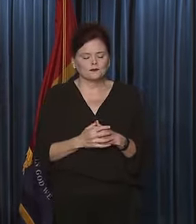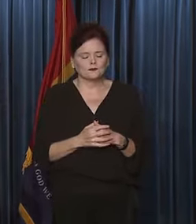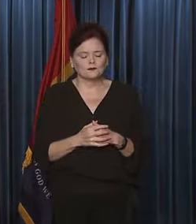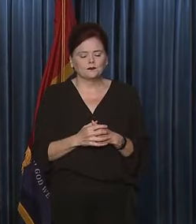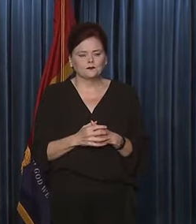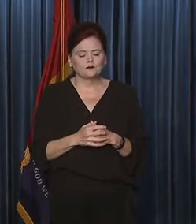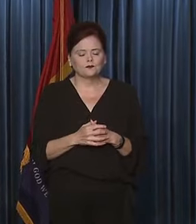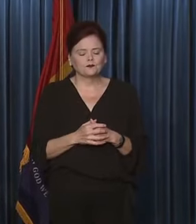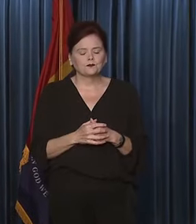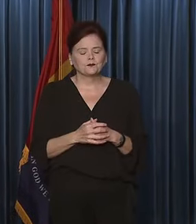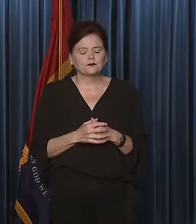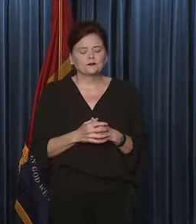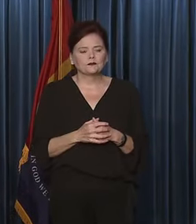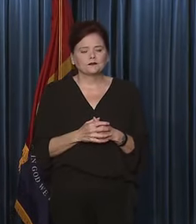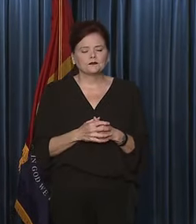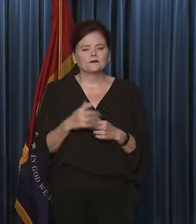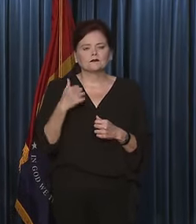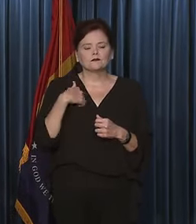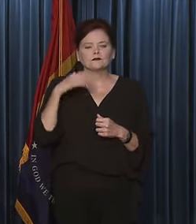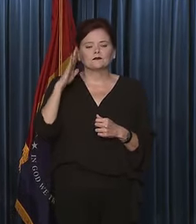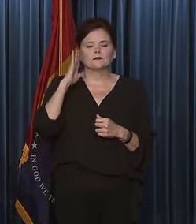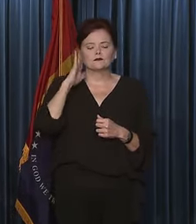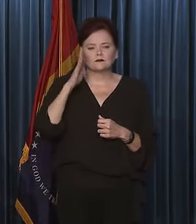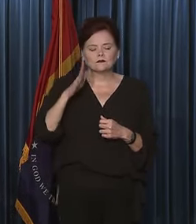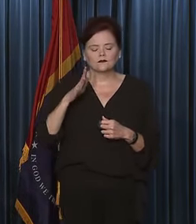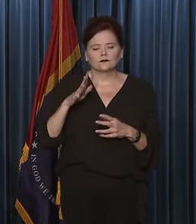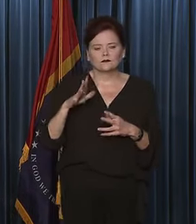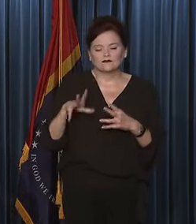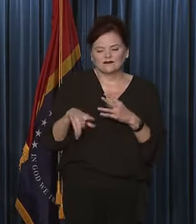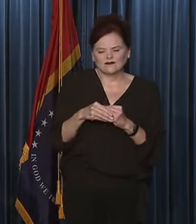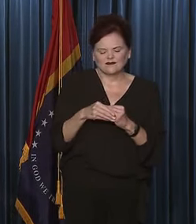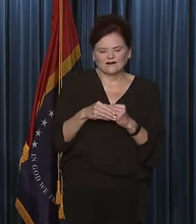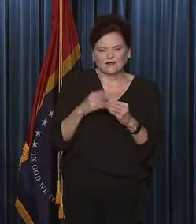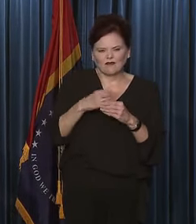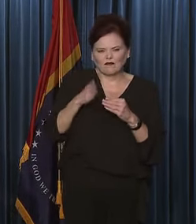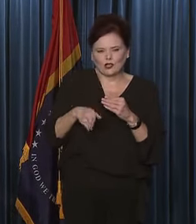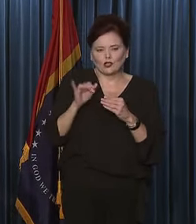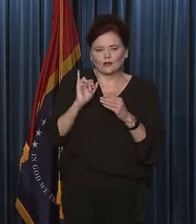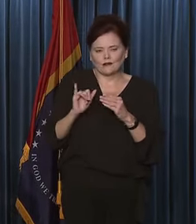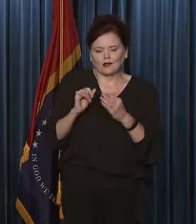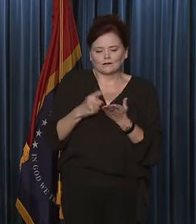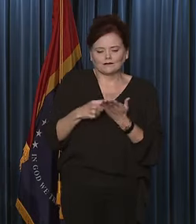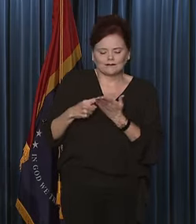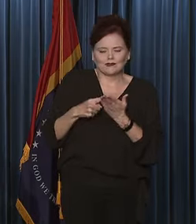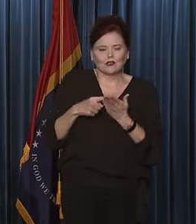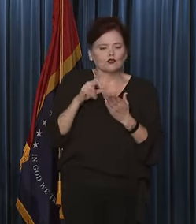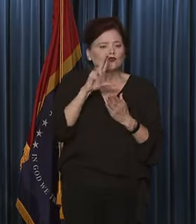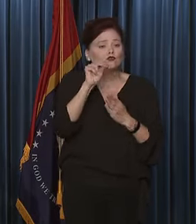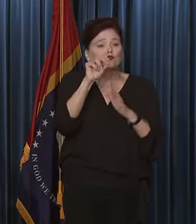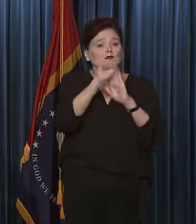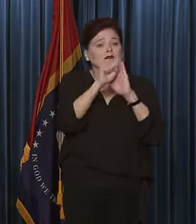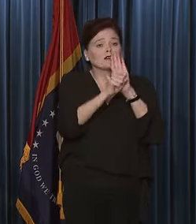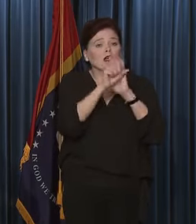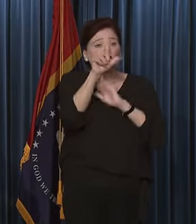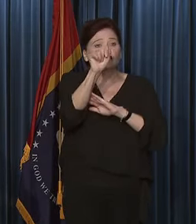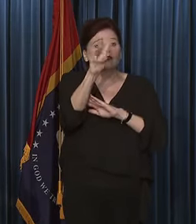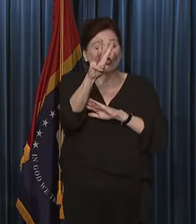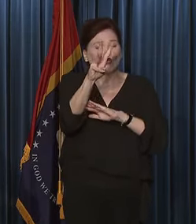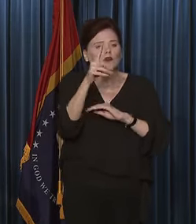And I'll just conclude that conversation by saying there is no state law which precludes